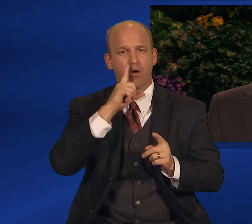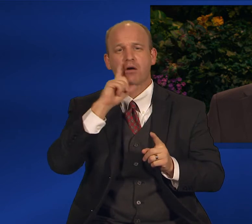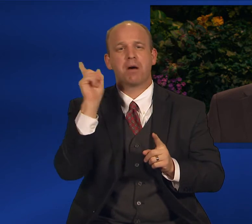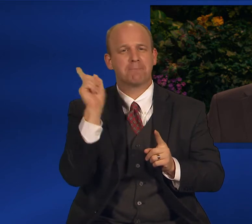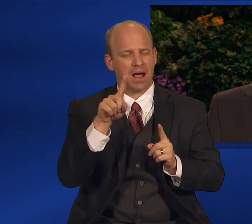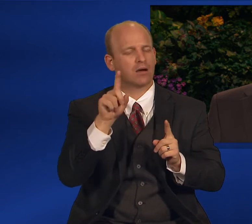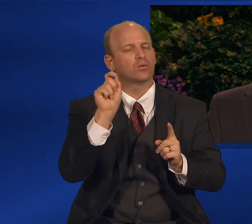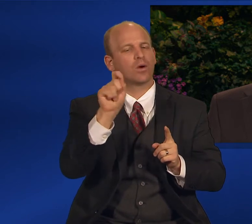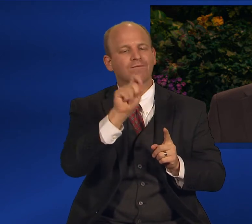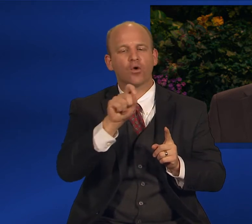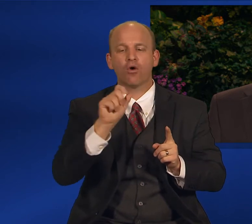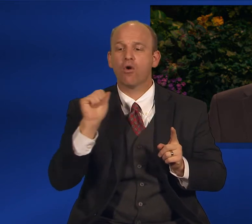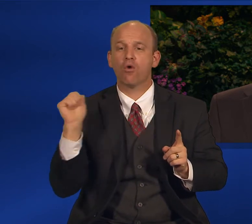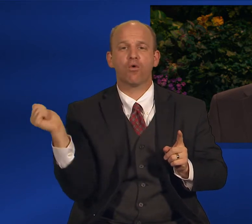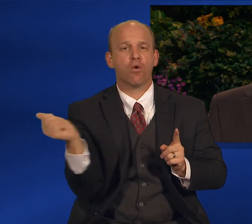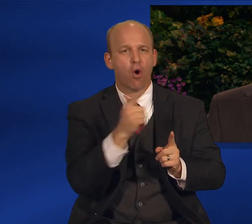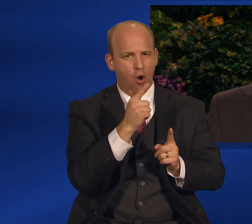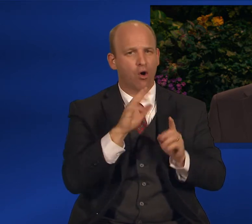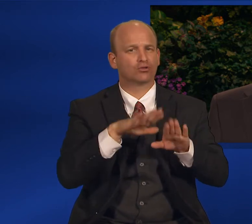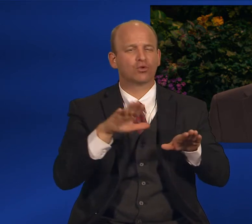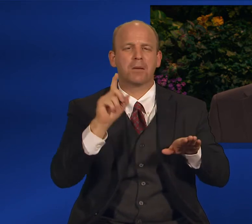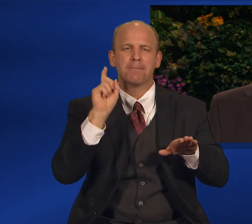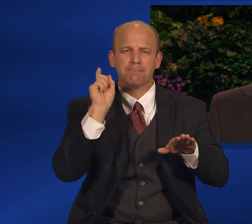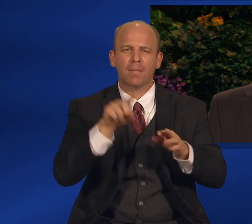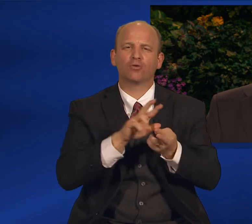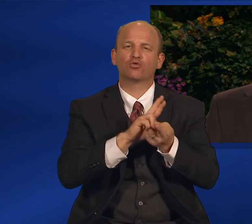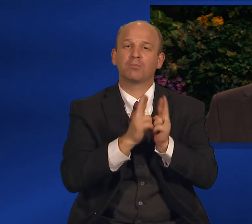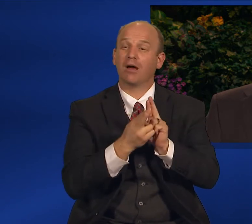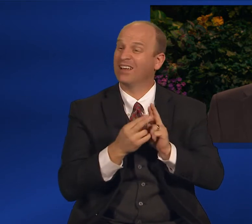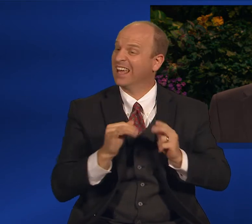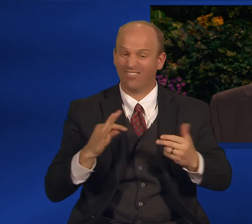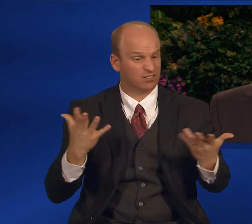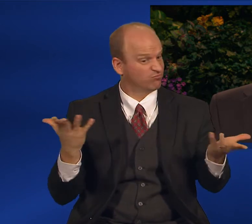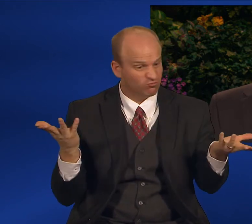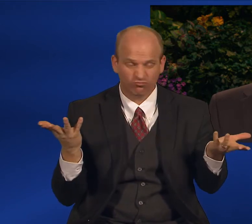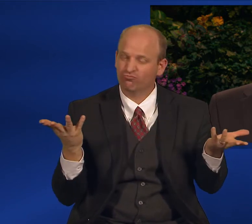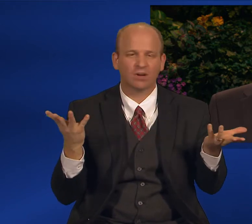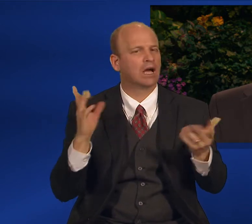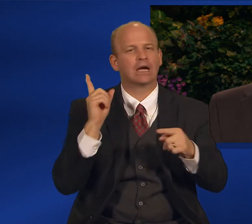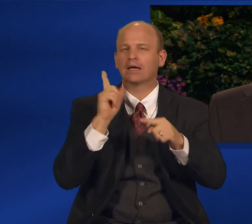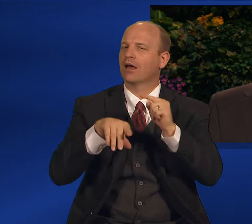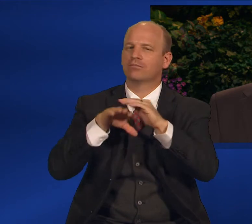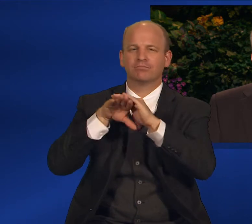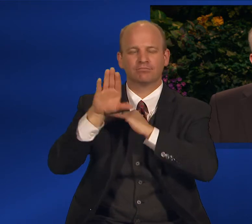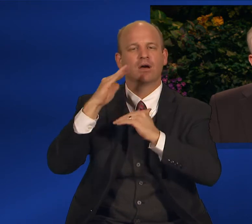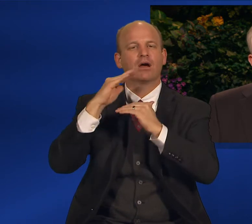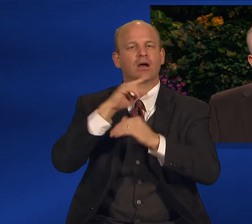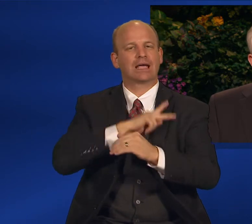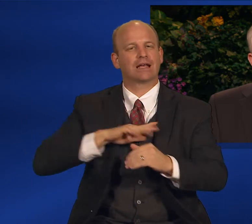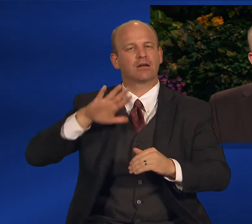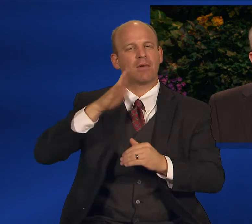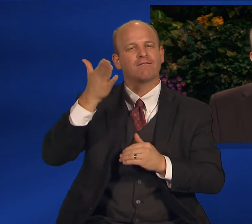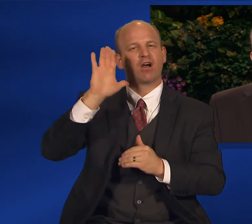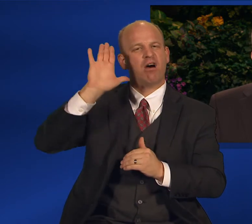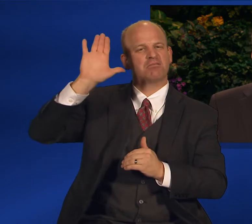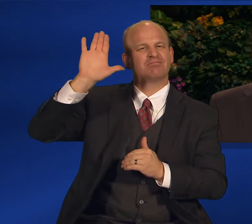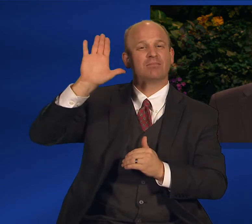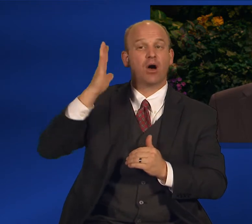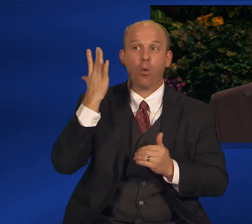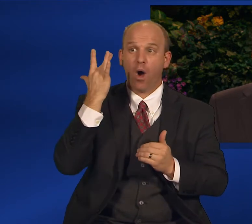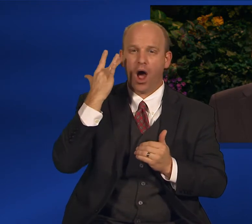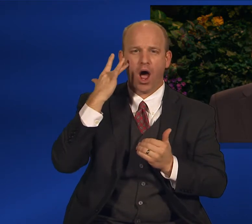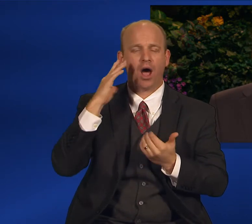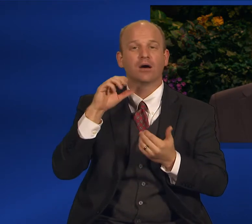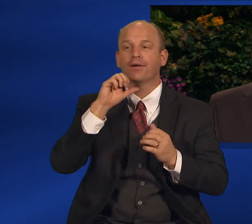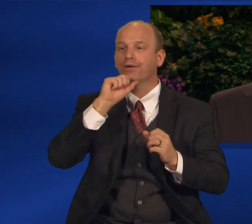men everywhere must repent, or they can in no wise inherit the kingdom of God, for no unclean thing can dwell